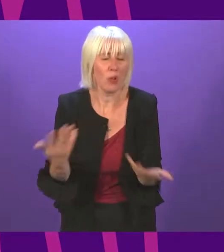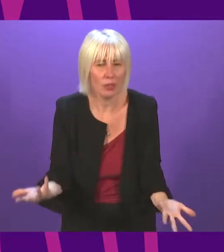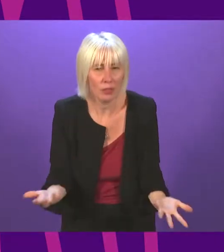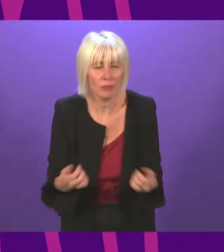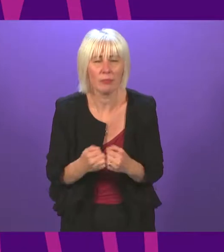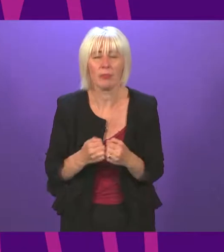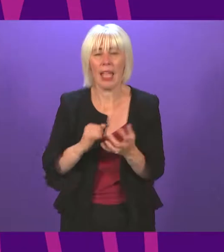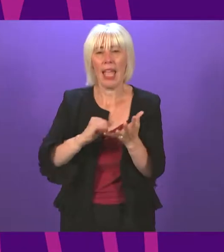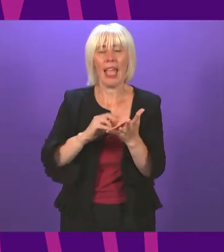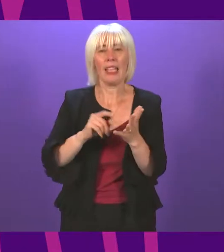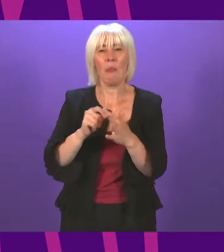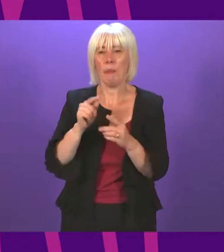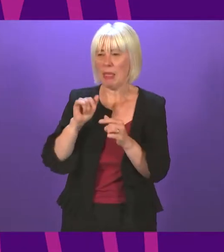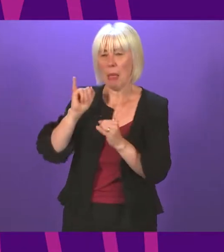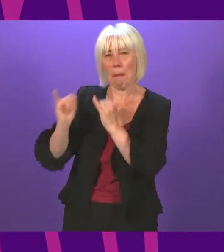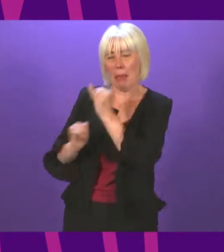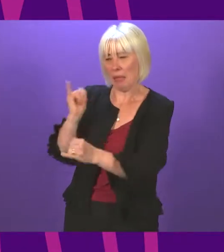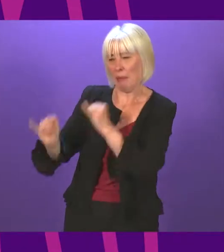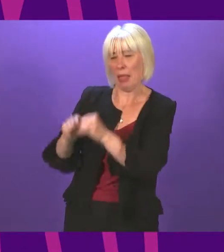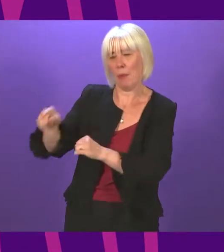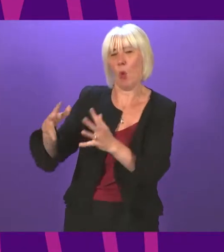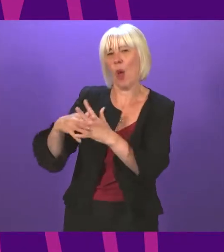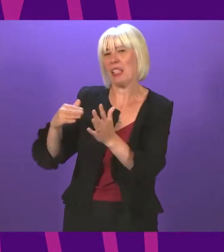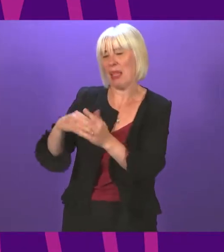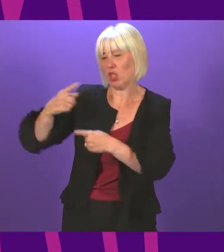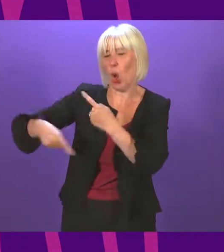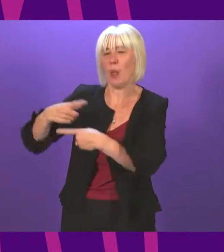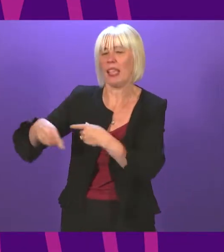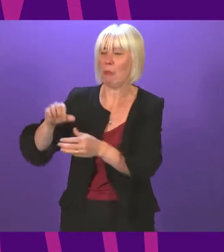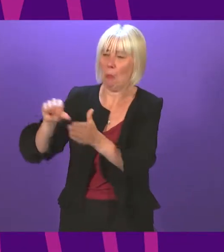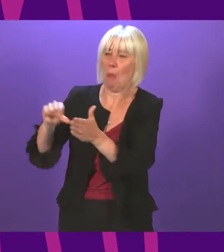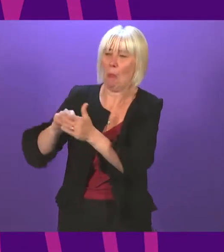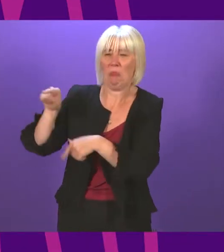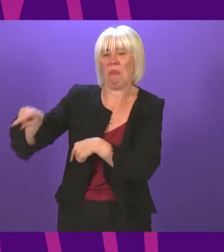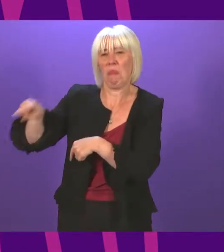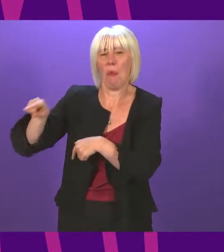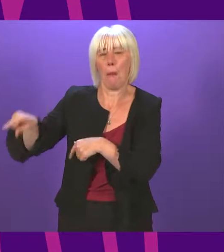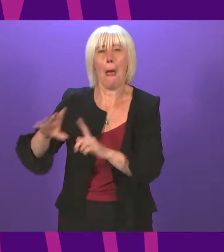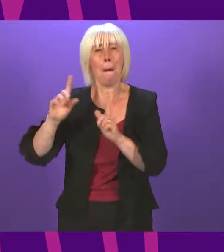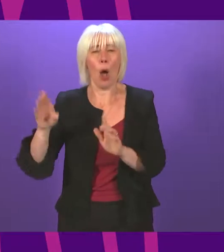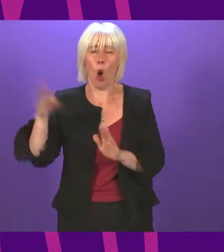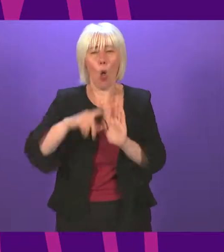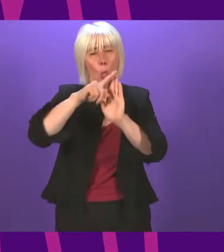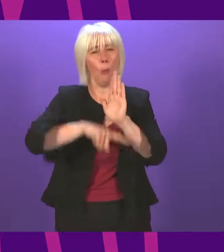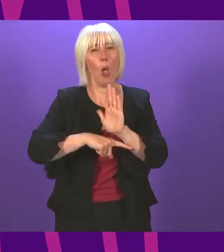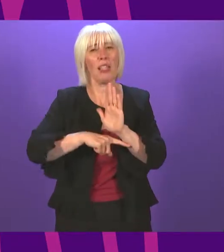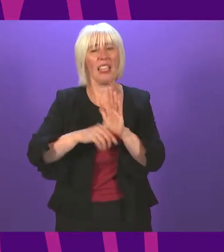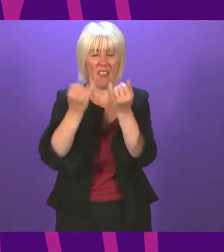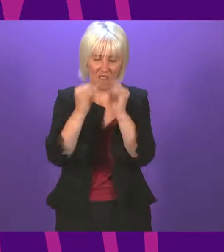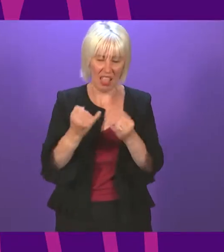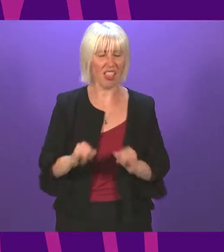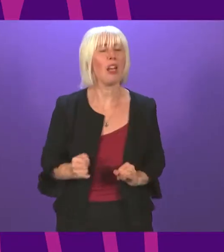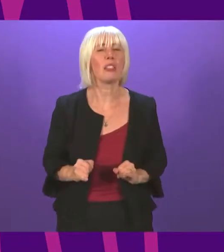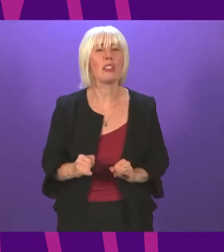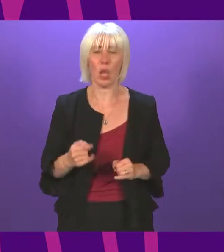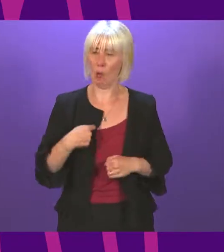to blame Westminster whenever things go wrong, as we know, but I want to make it clear that all the policy failures I have just referred to have